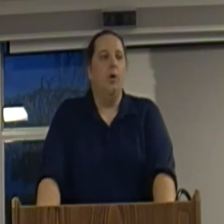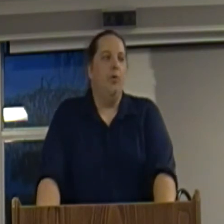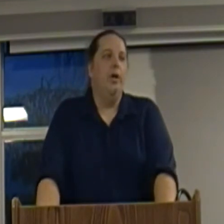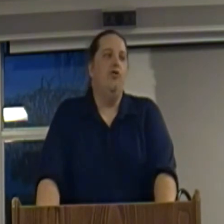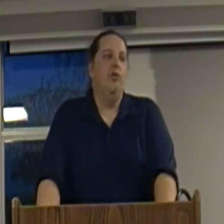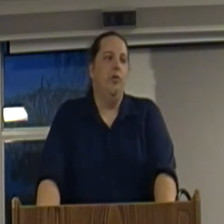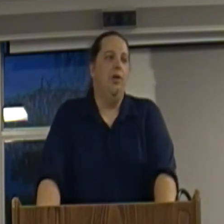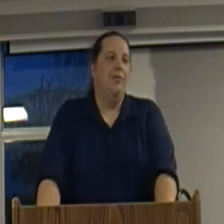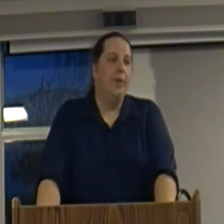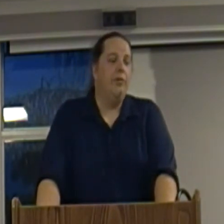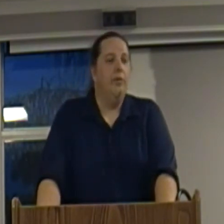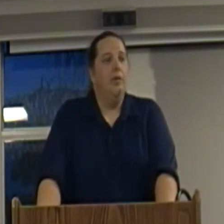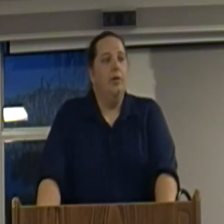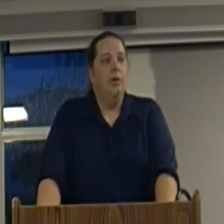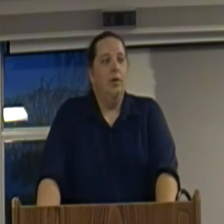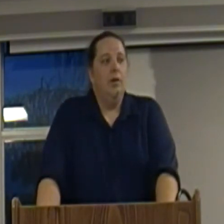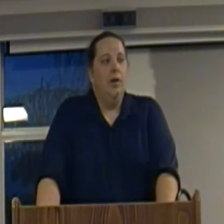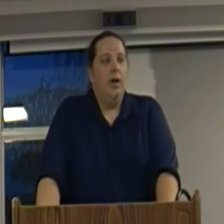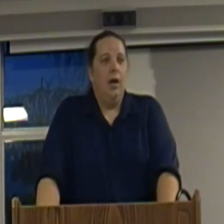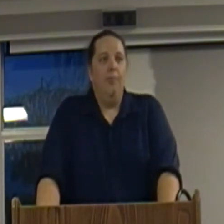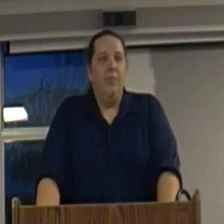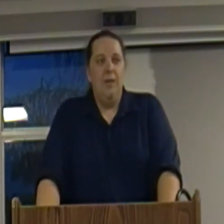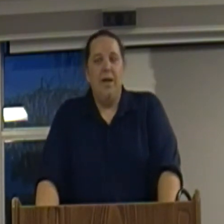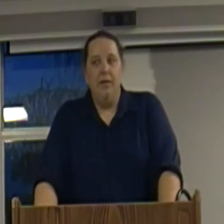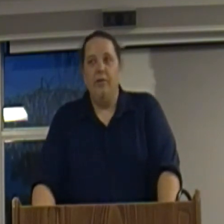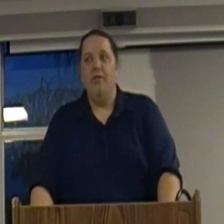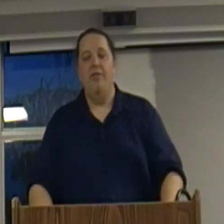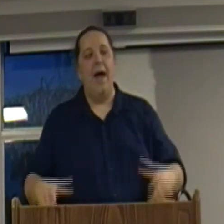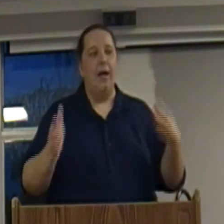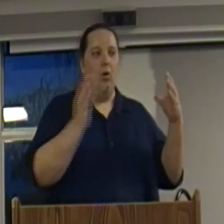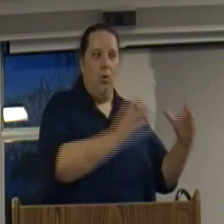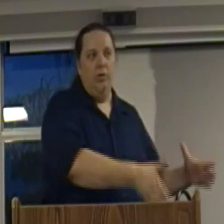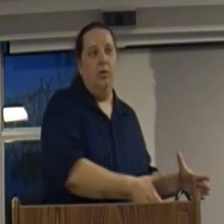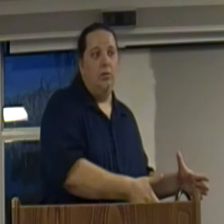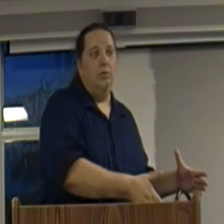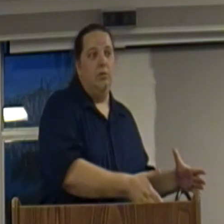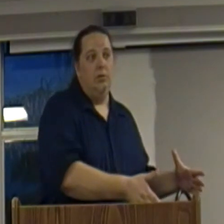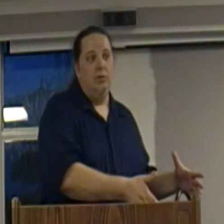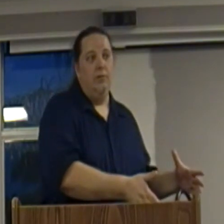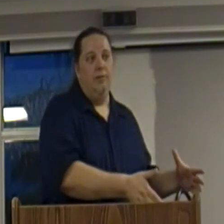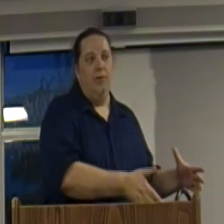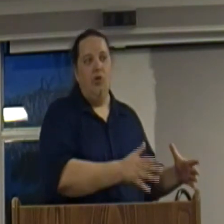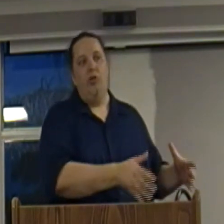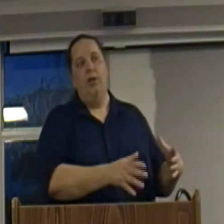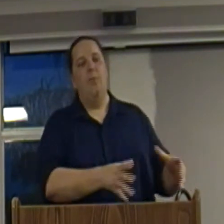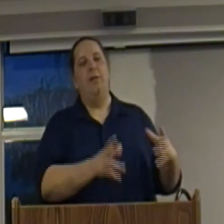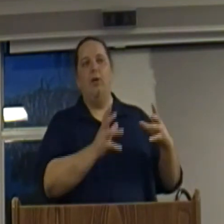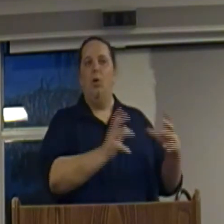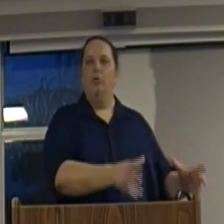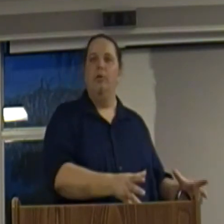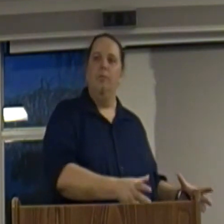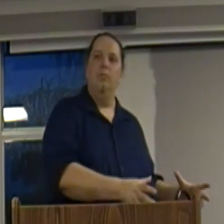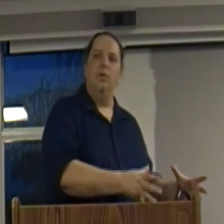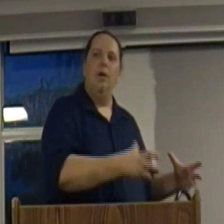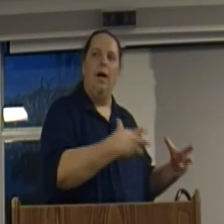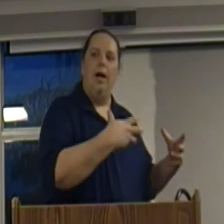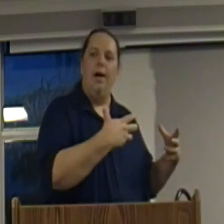corporations and the government. Um, he meant that older version, he meant that older, uh,